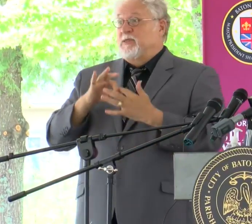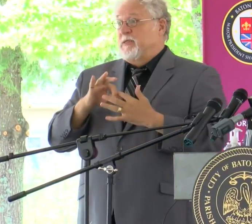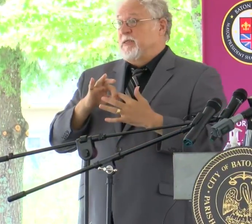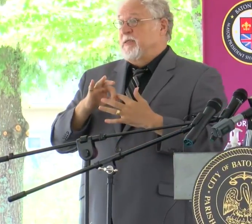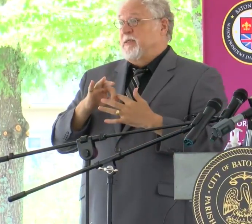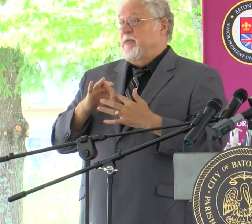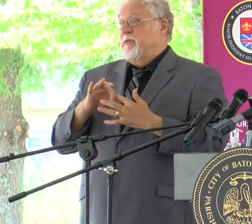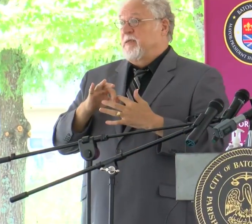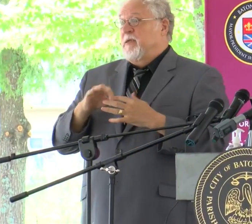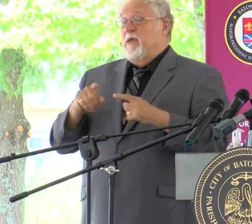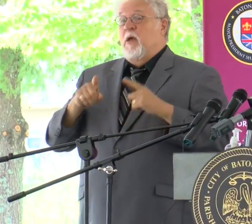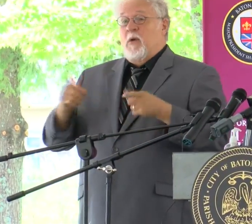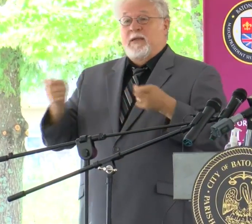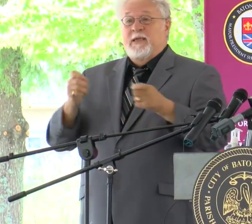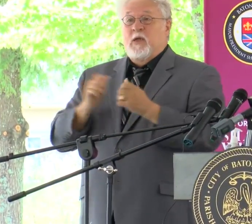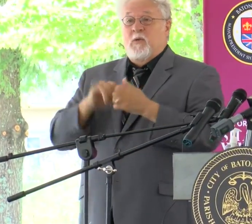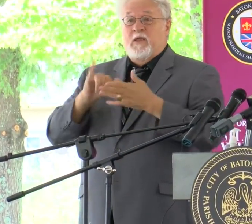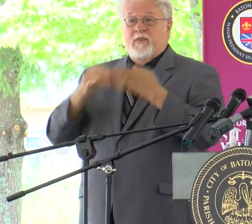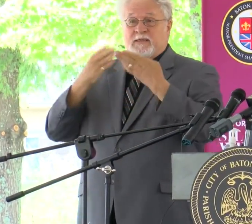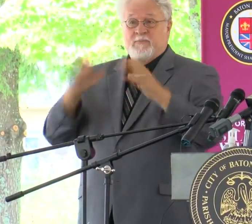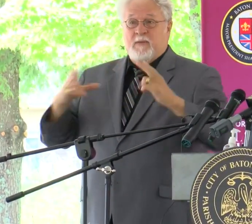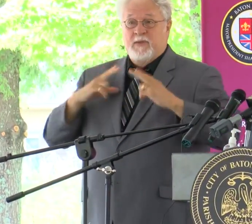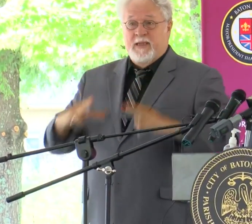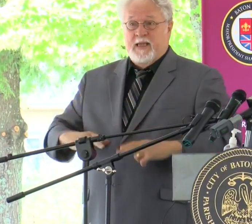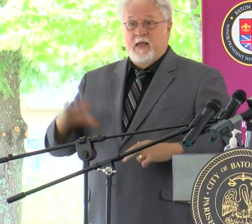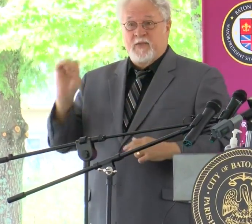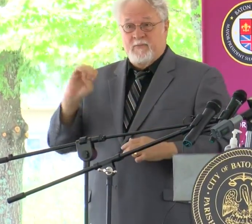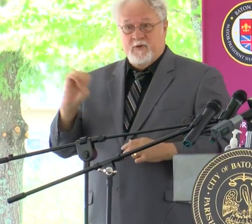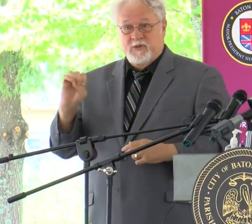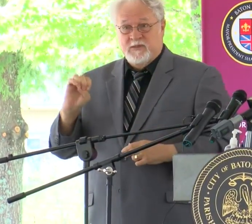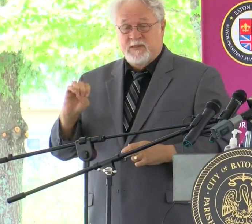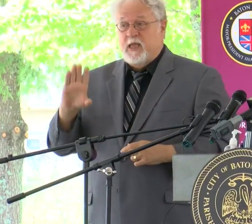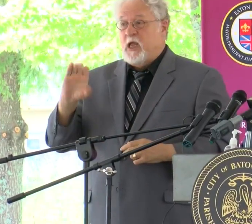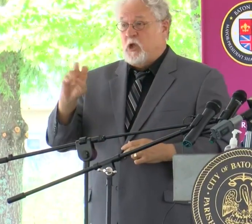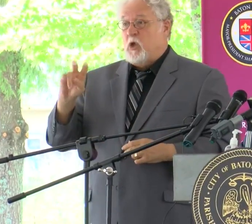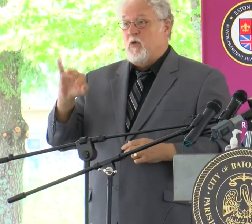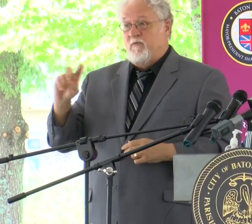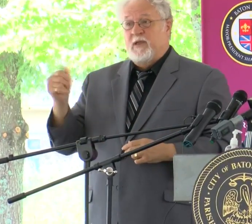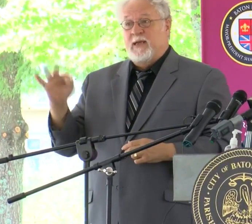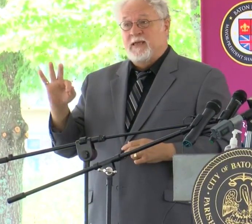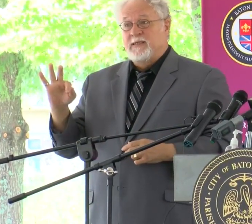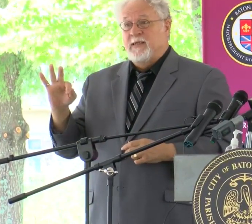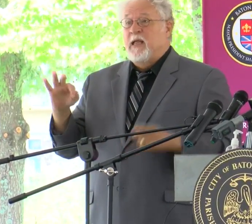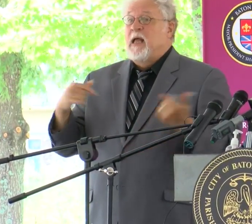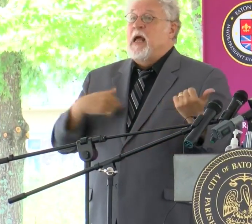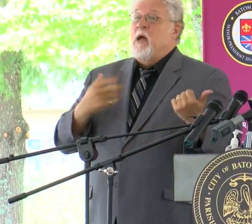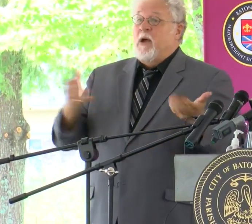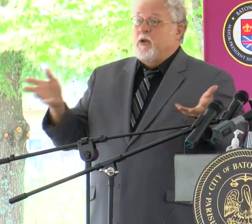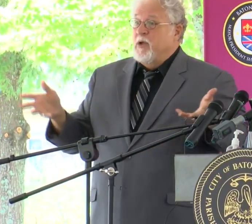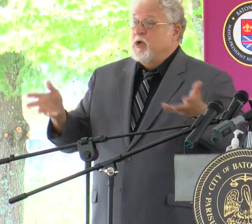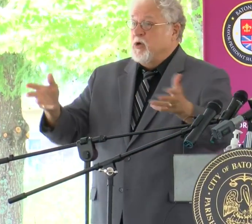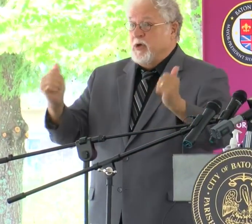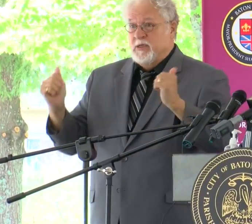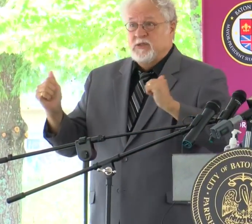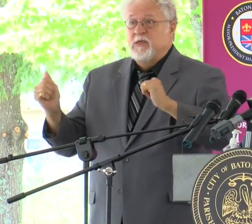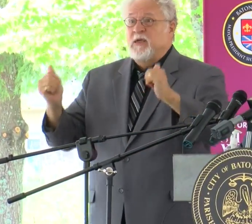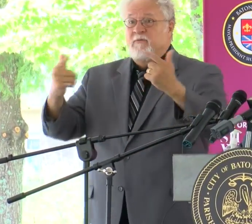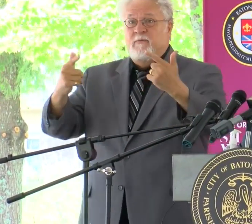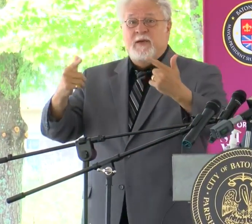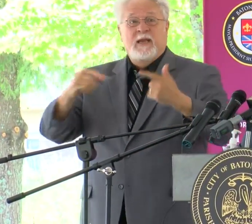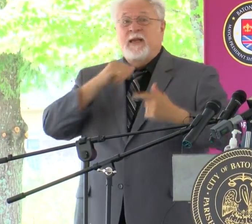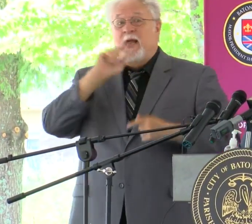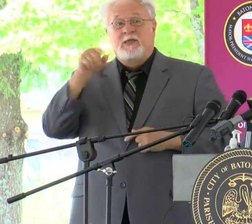deal with this public health emergency that we have with COVID-19. I, too, want to encourage everybody out there,